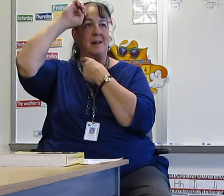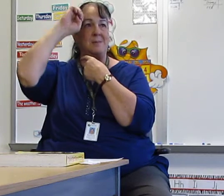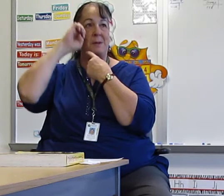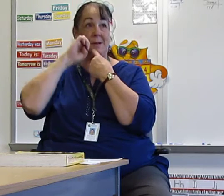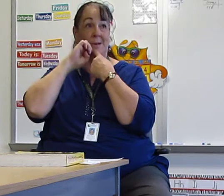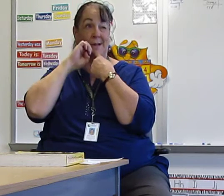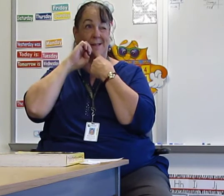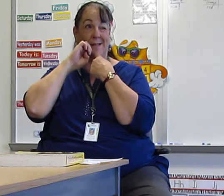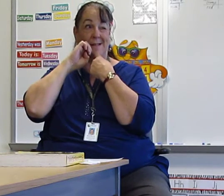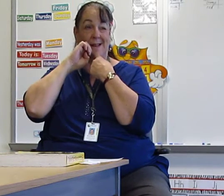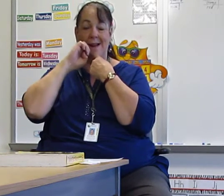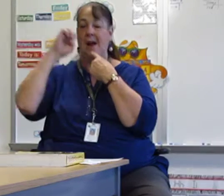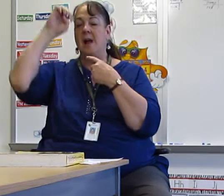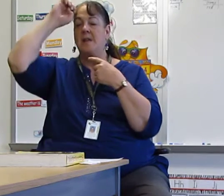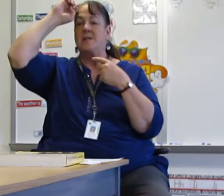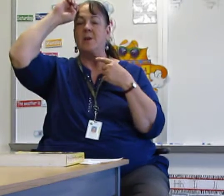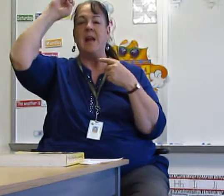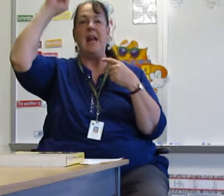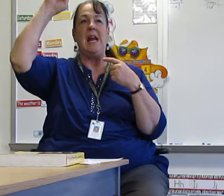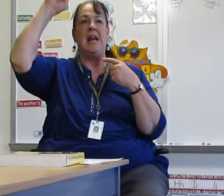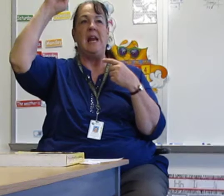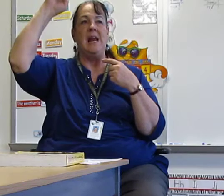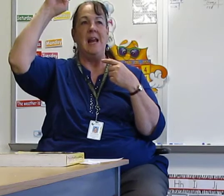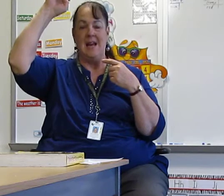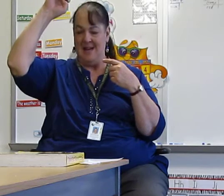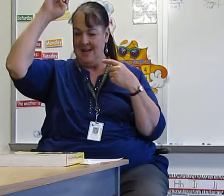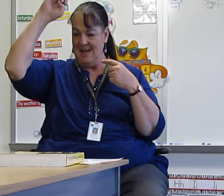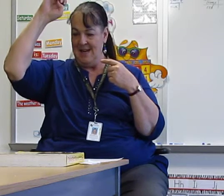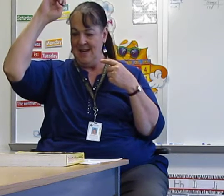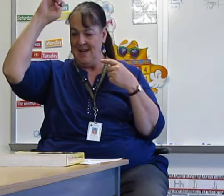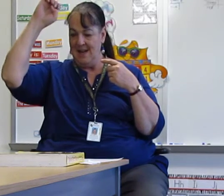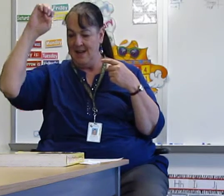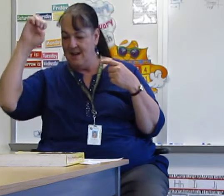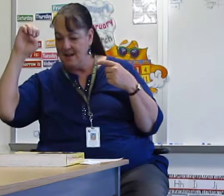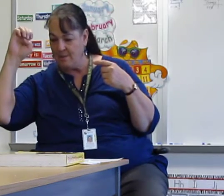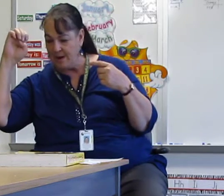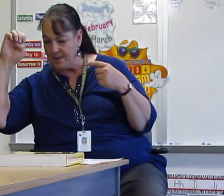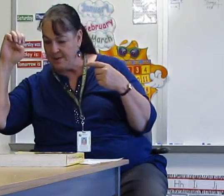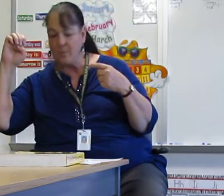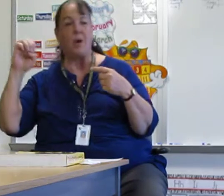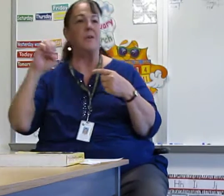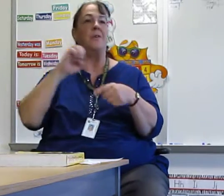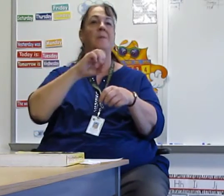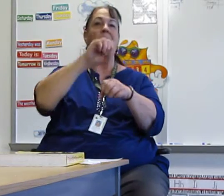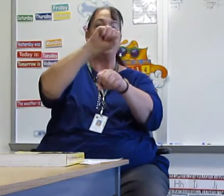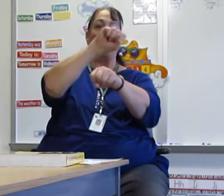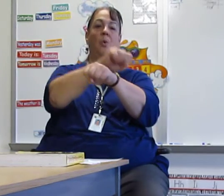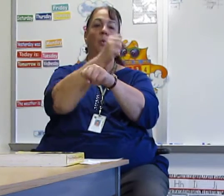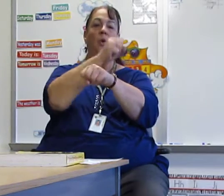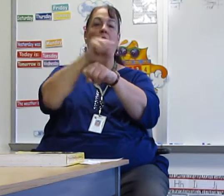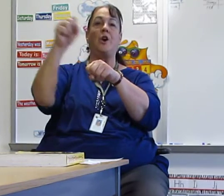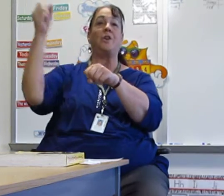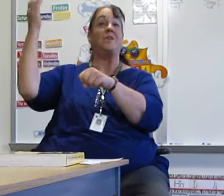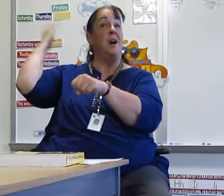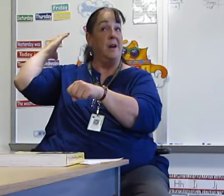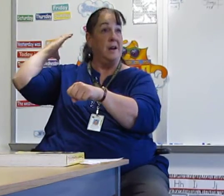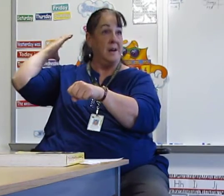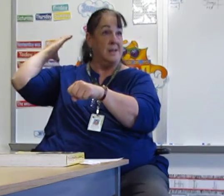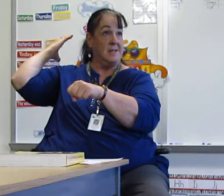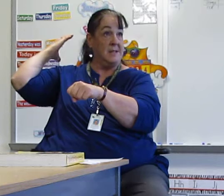house. The girl gets the same. So he, what? Worked. Worked. Because it's in